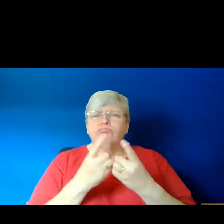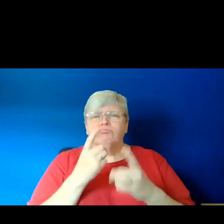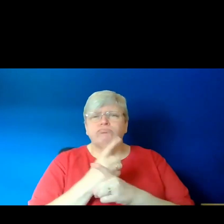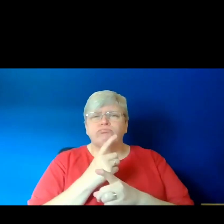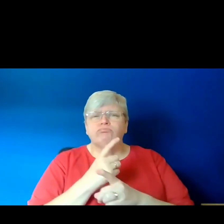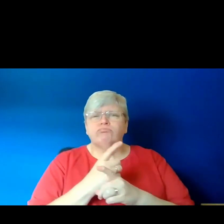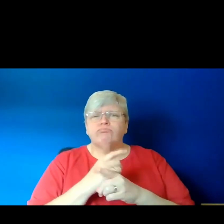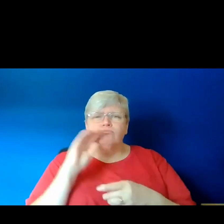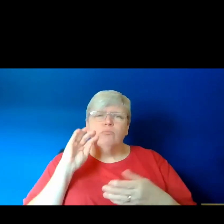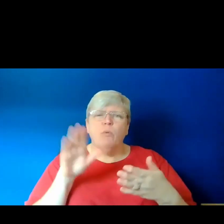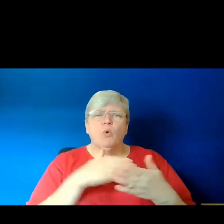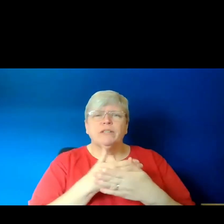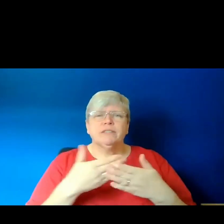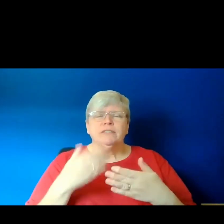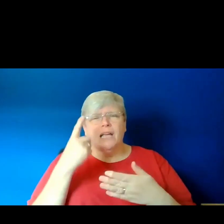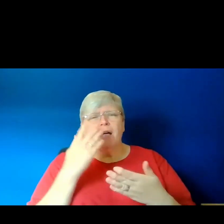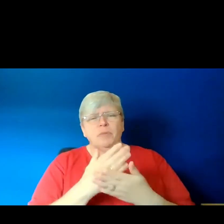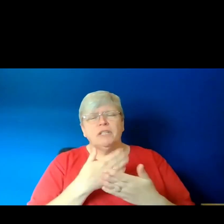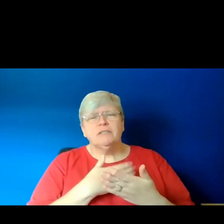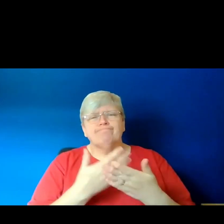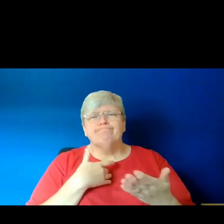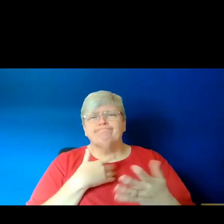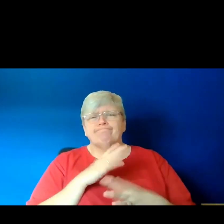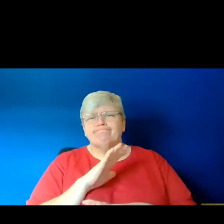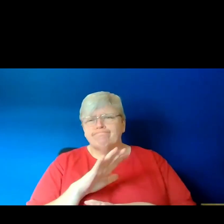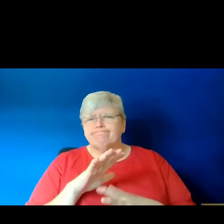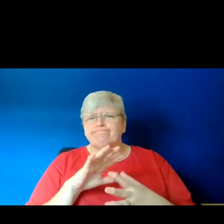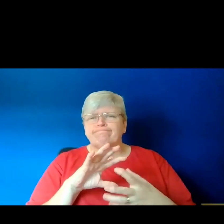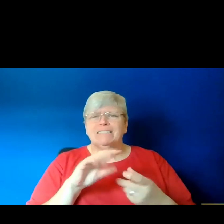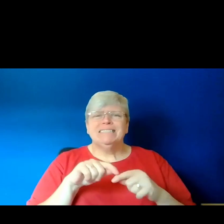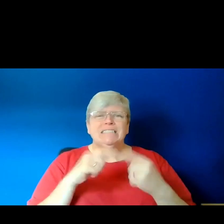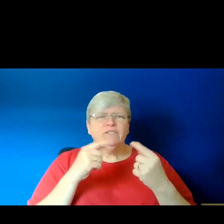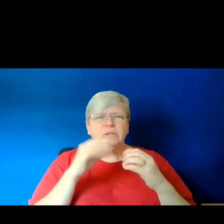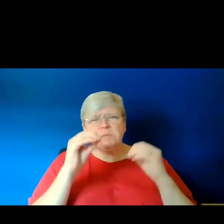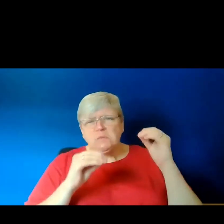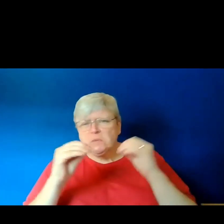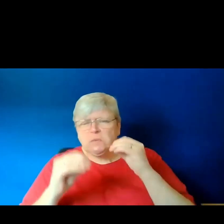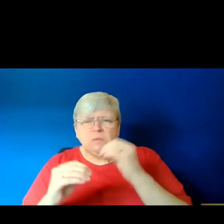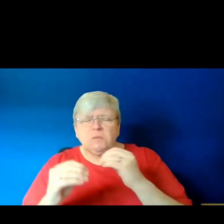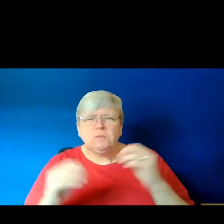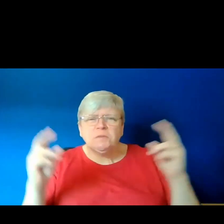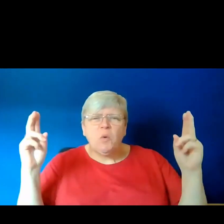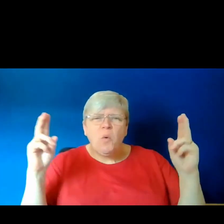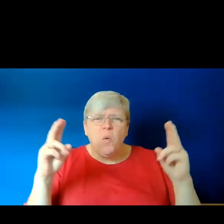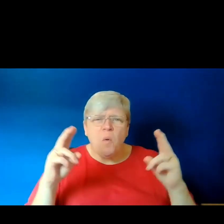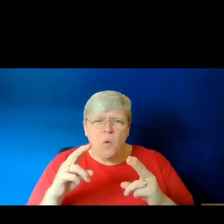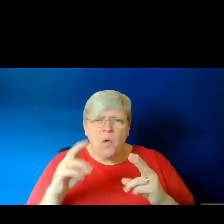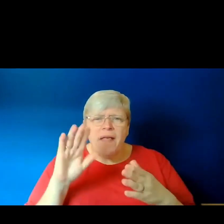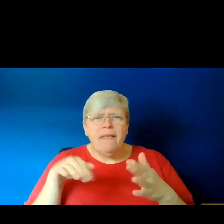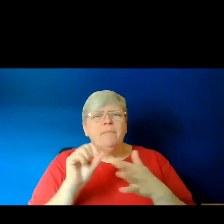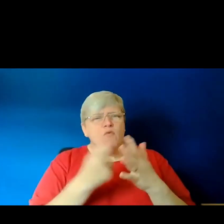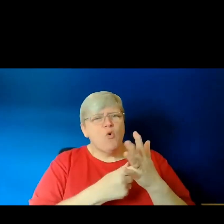So poetry can be very disparate and fragmented and you often have less space than you would with prose